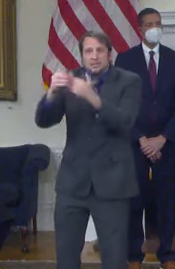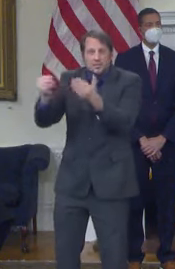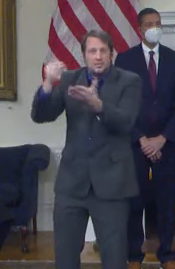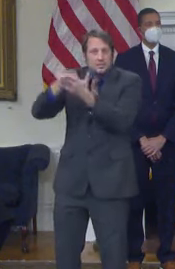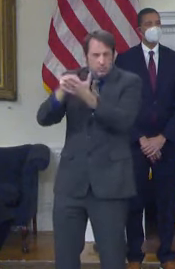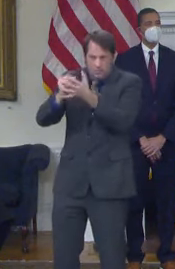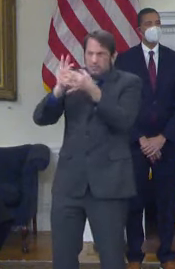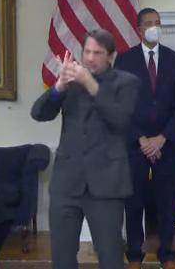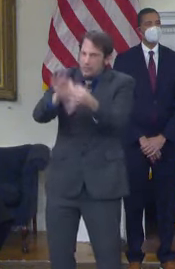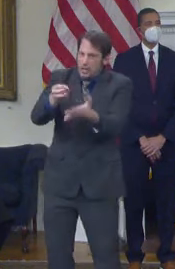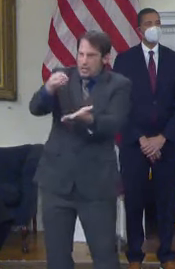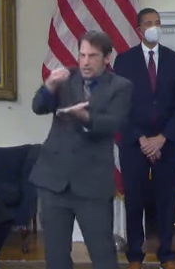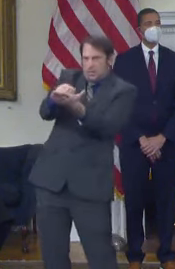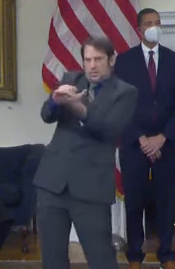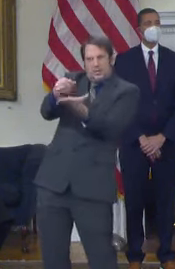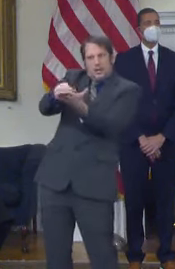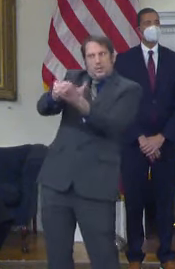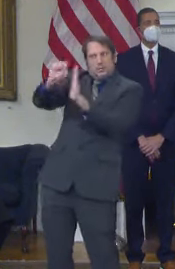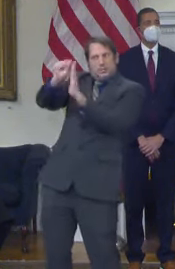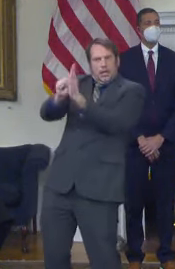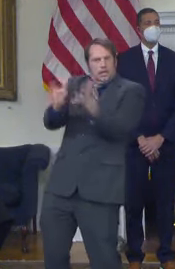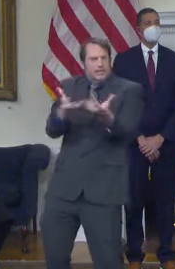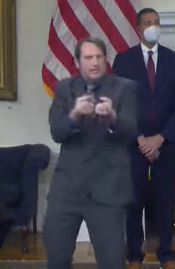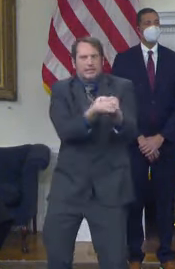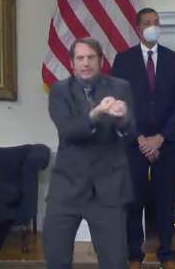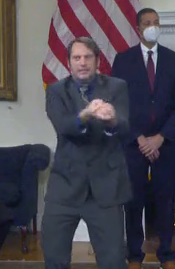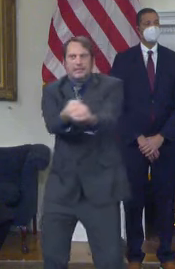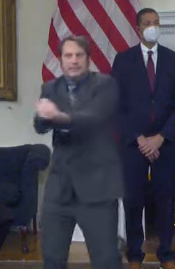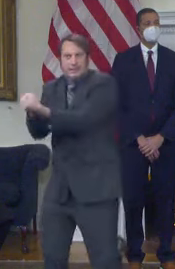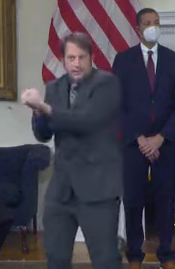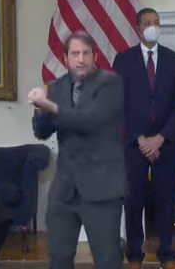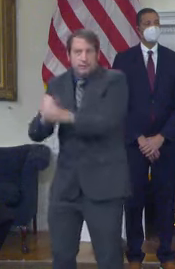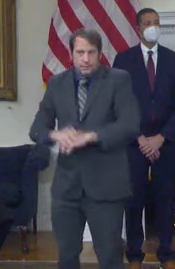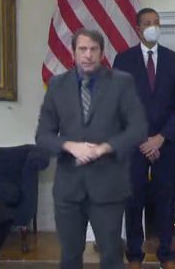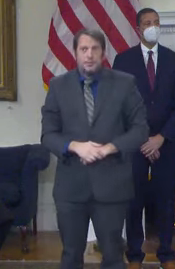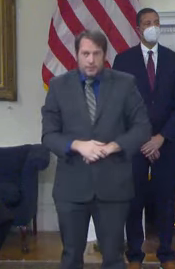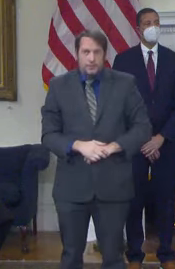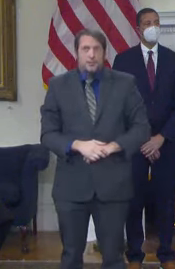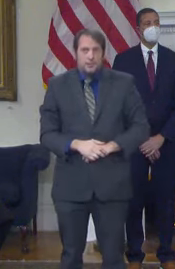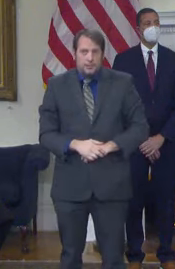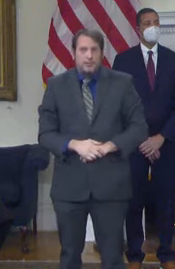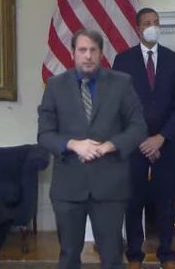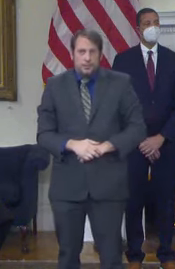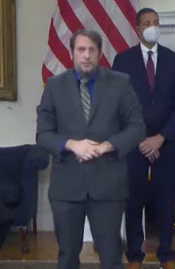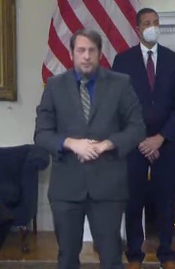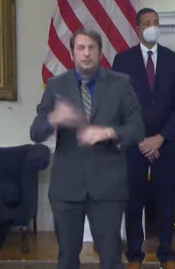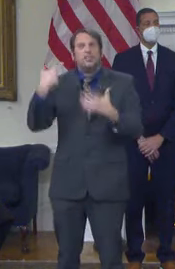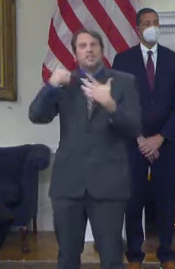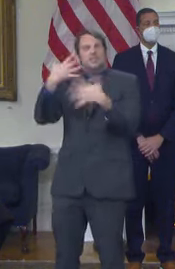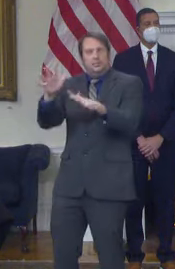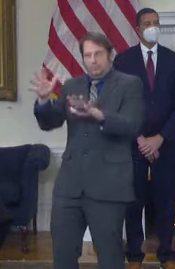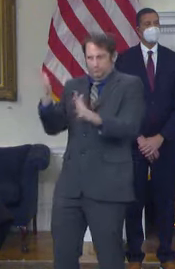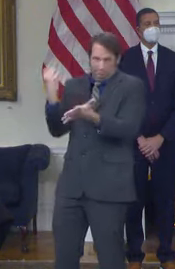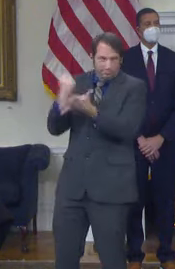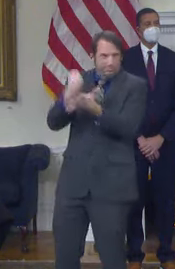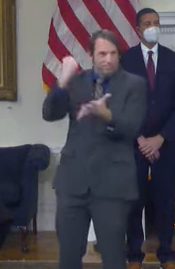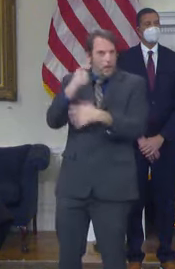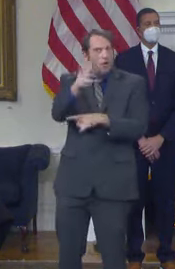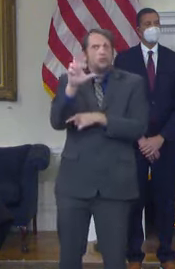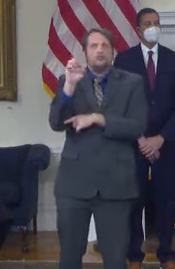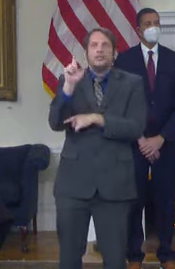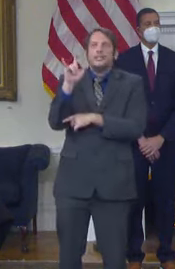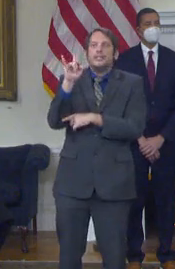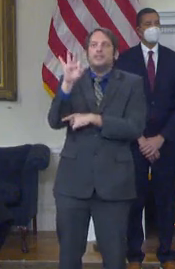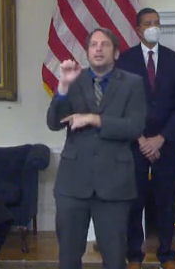introduced the Relief Act of 2021 as emergency legislation, which included the largest tax cut in